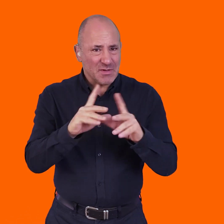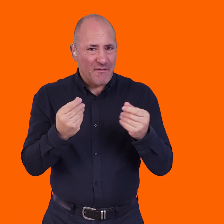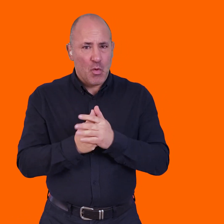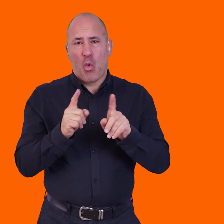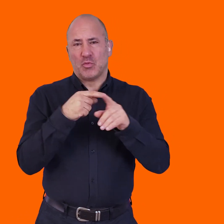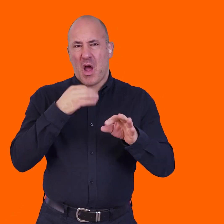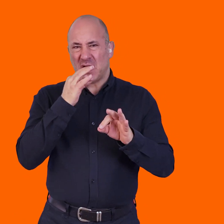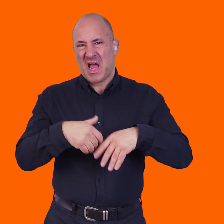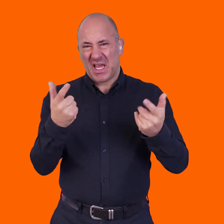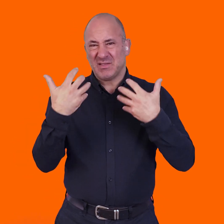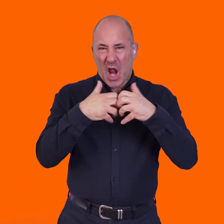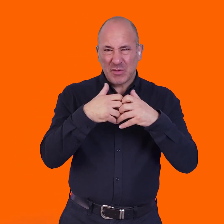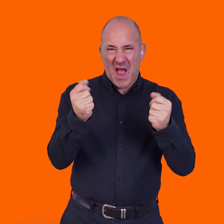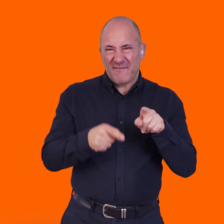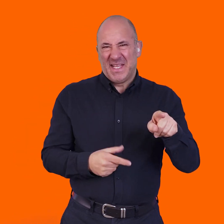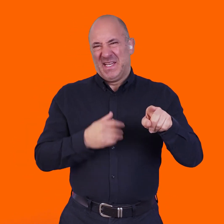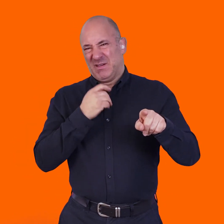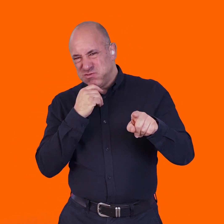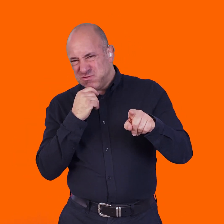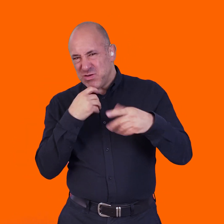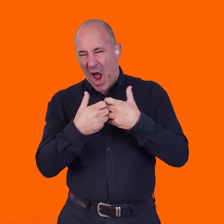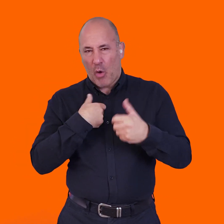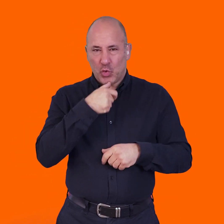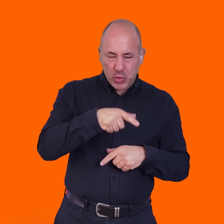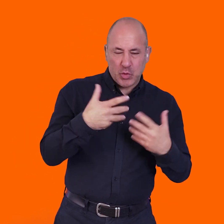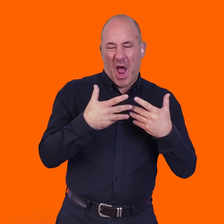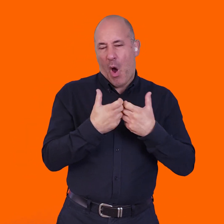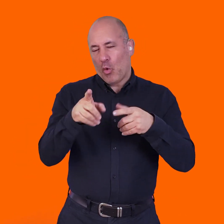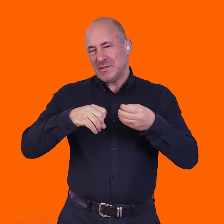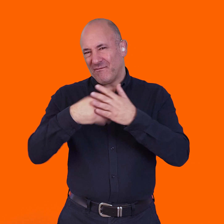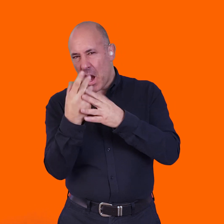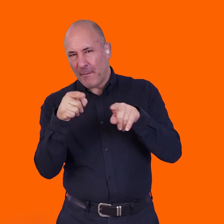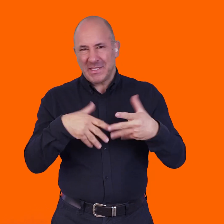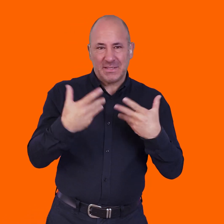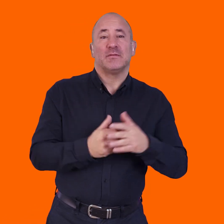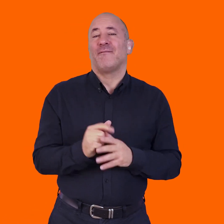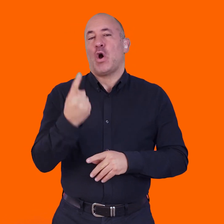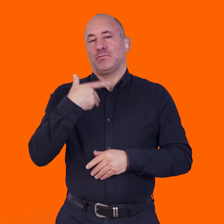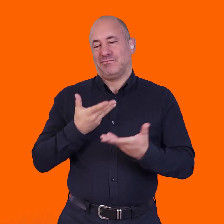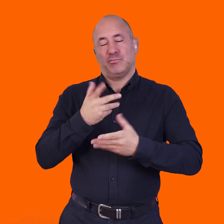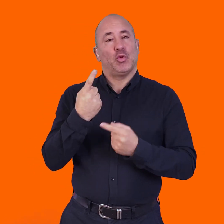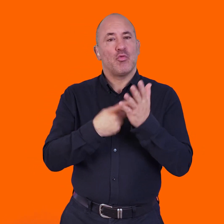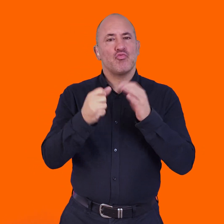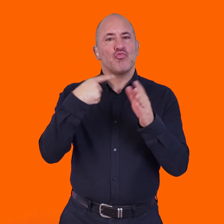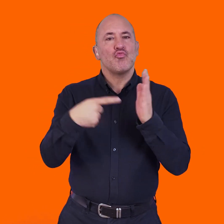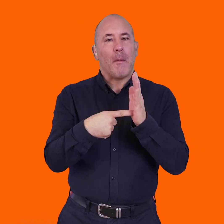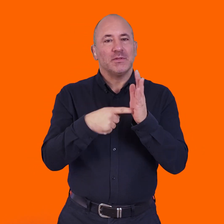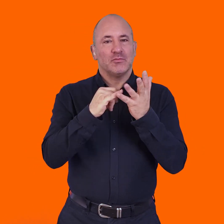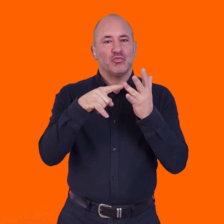critique about technology in the way it's currently used and the way it's developing. First up, I spoke to Robert Sophia